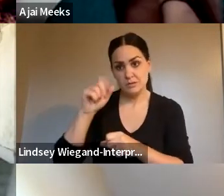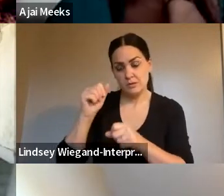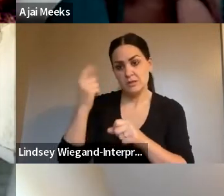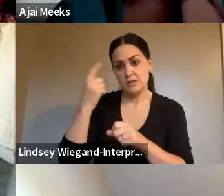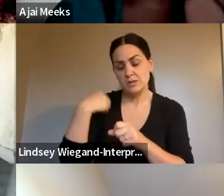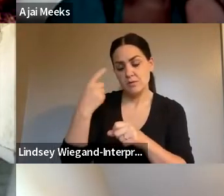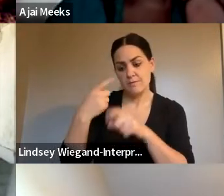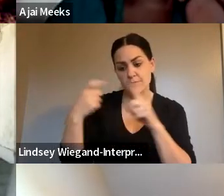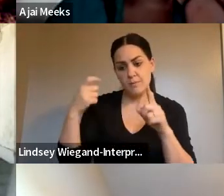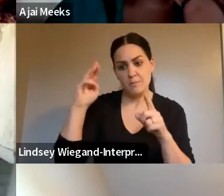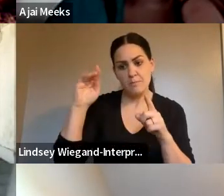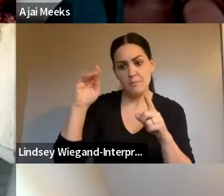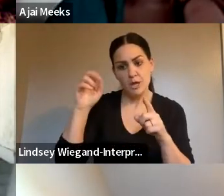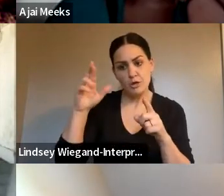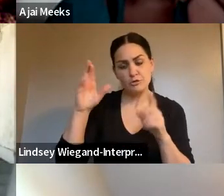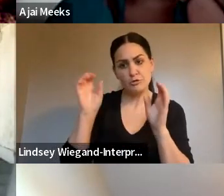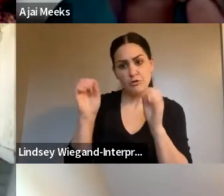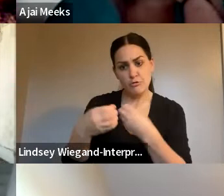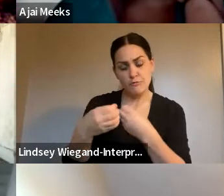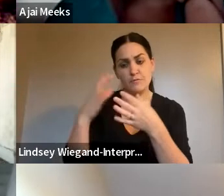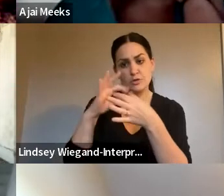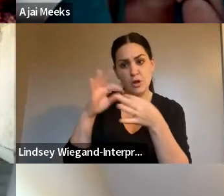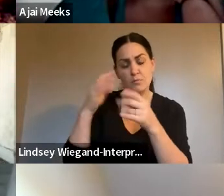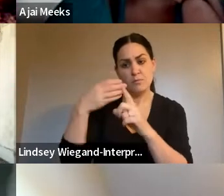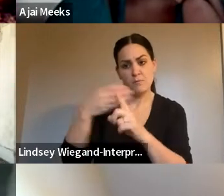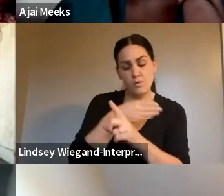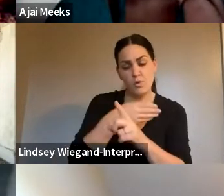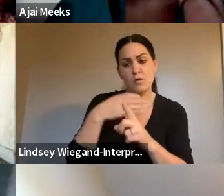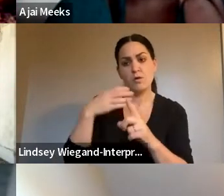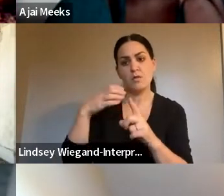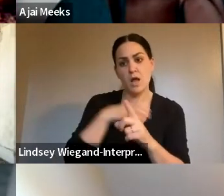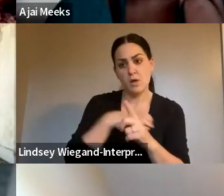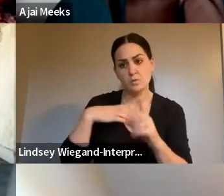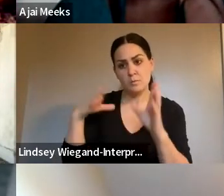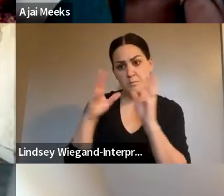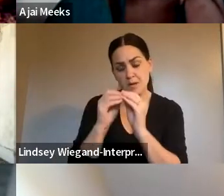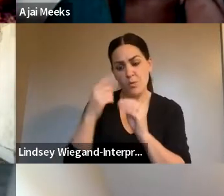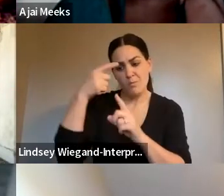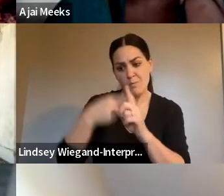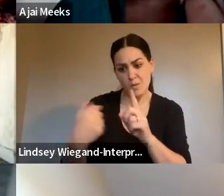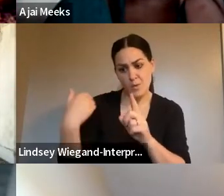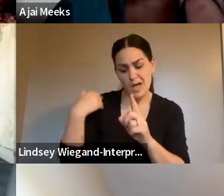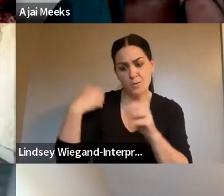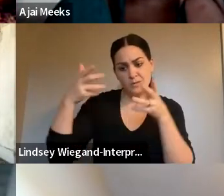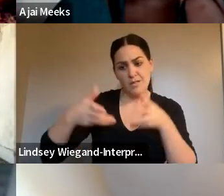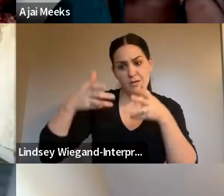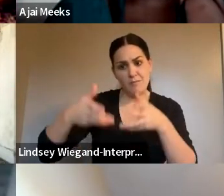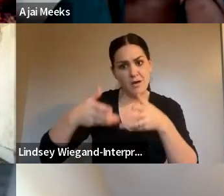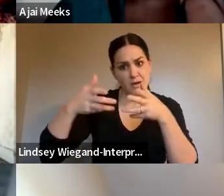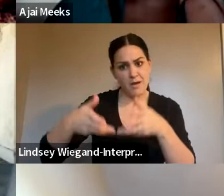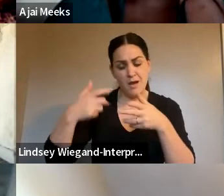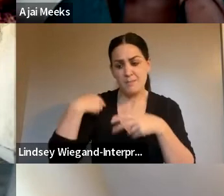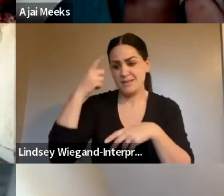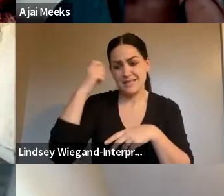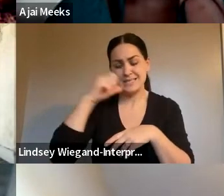on Tuesday before city council evening meeting. A month ago, I was left behind due to the training not to pull in close to the curb.